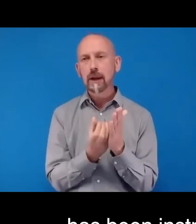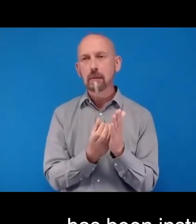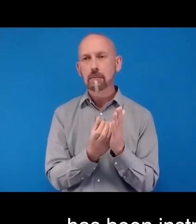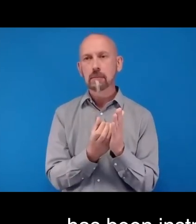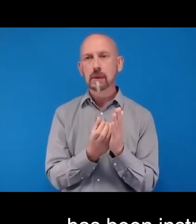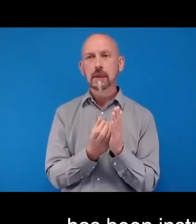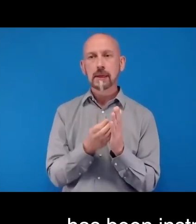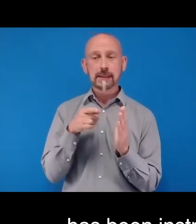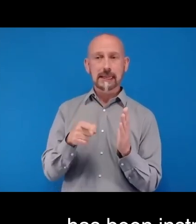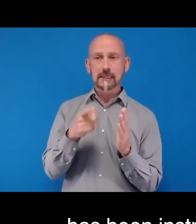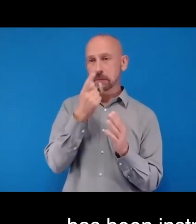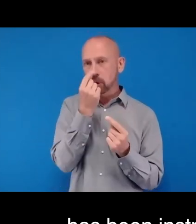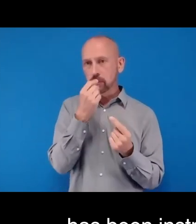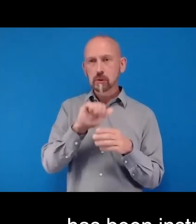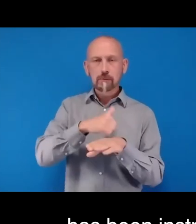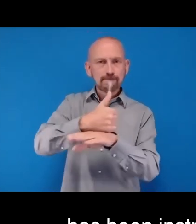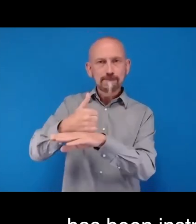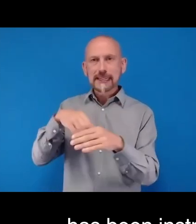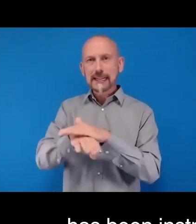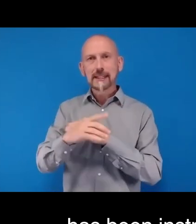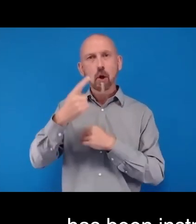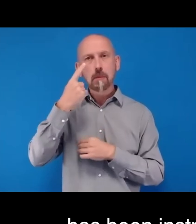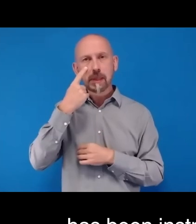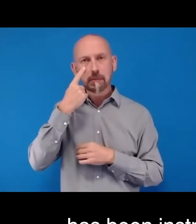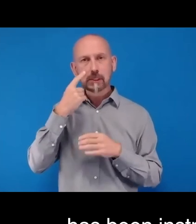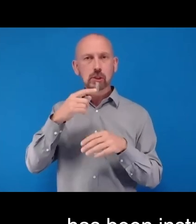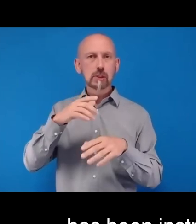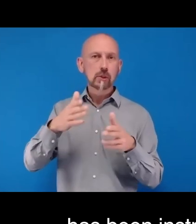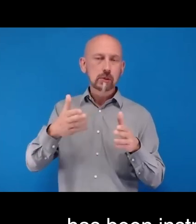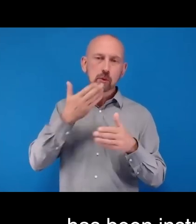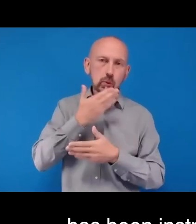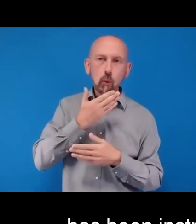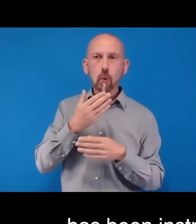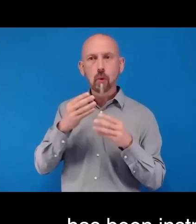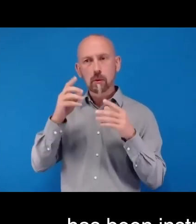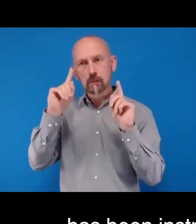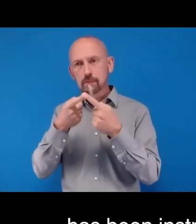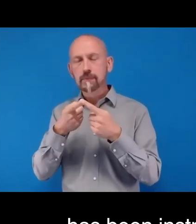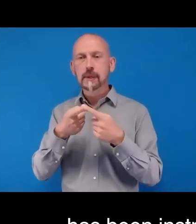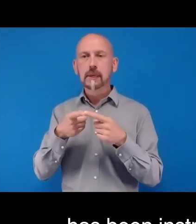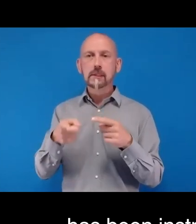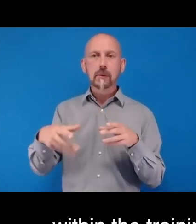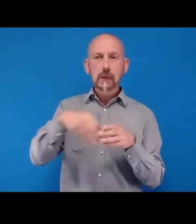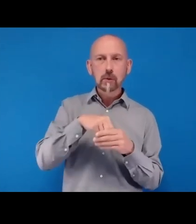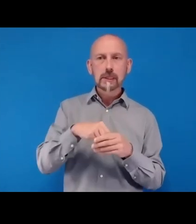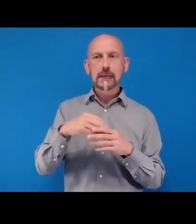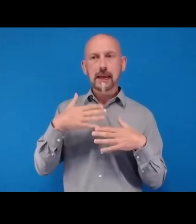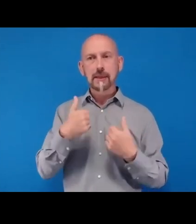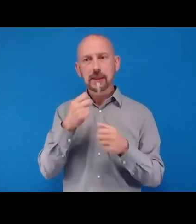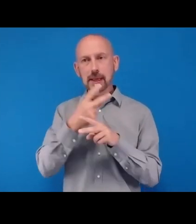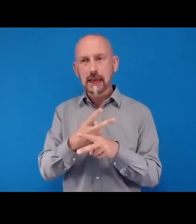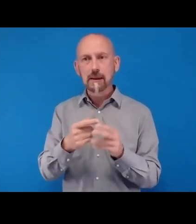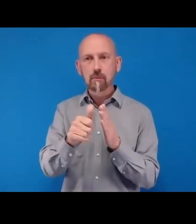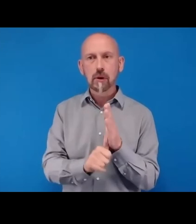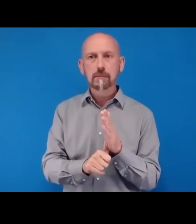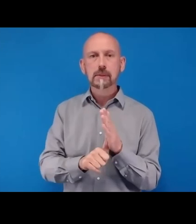be replicated in all the optometry schools. The inclusive eye health programs initially piloted and implemented